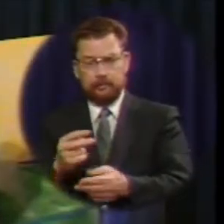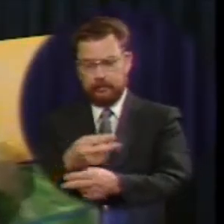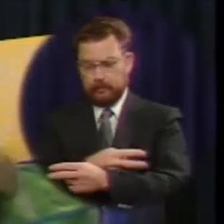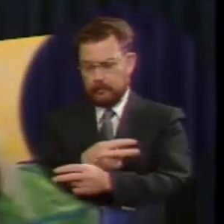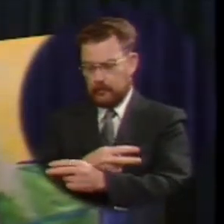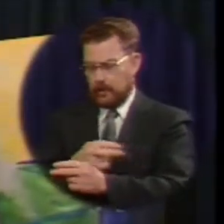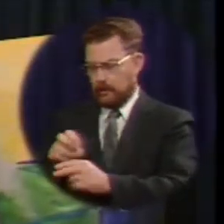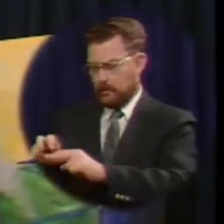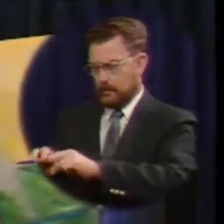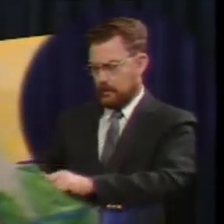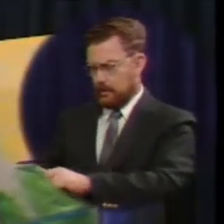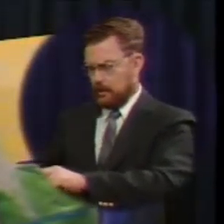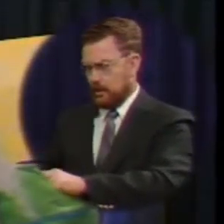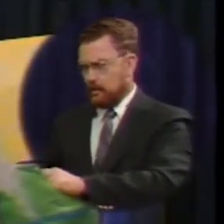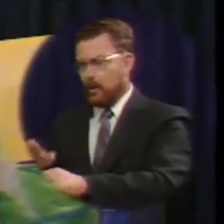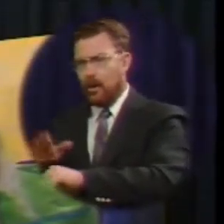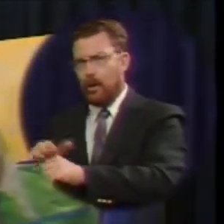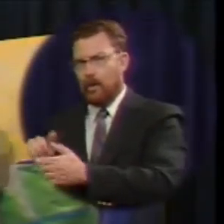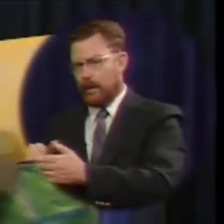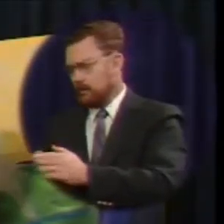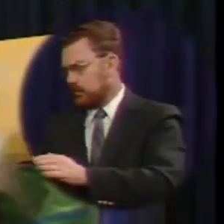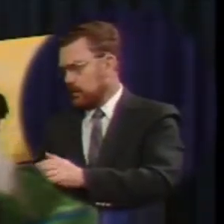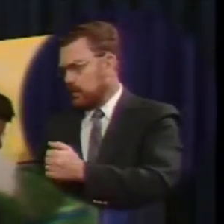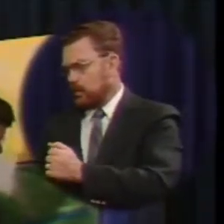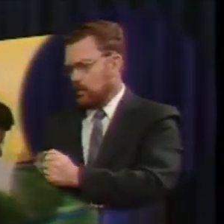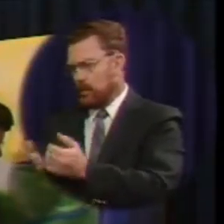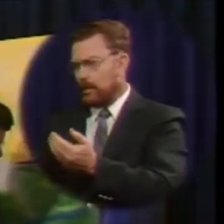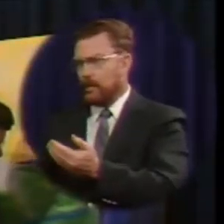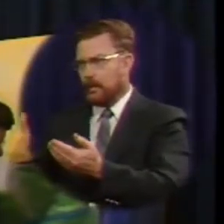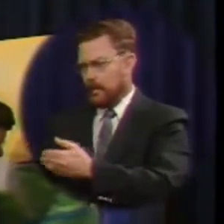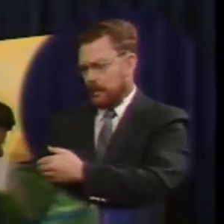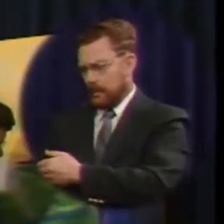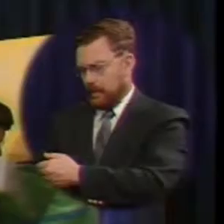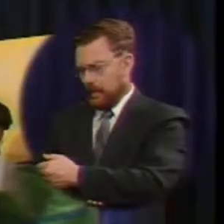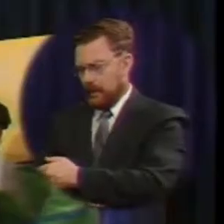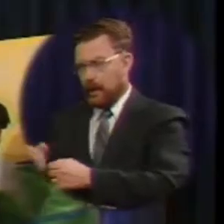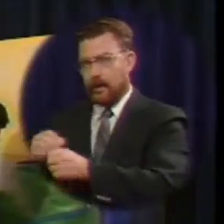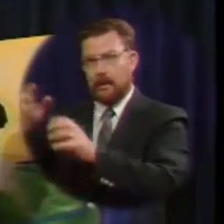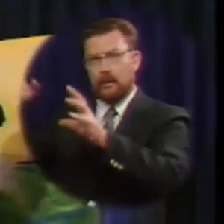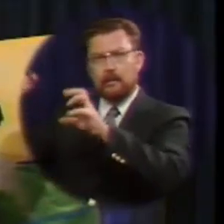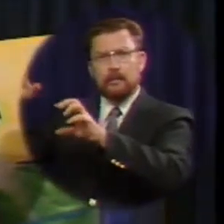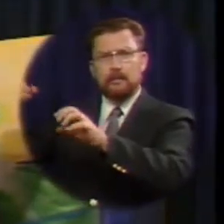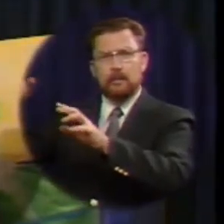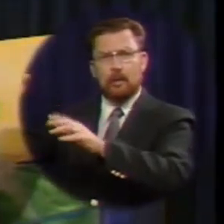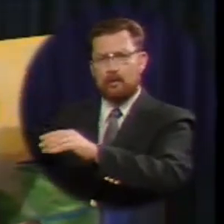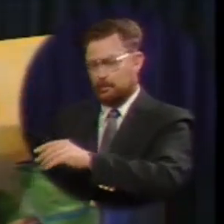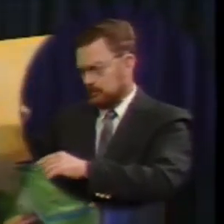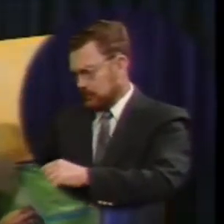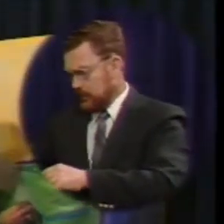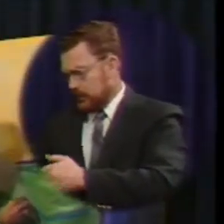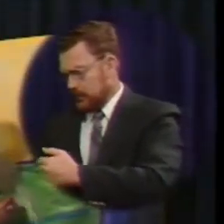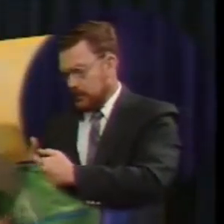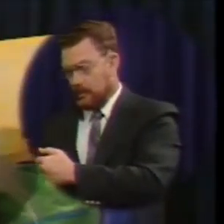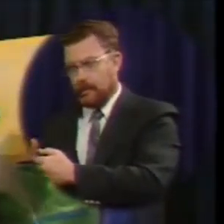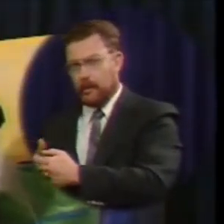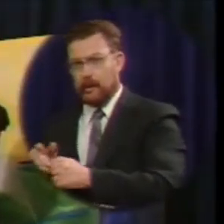helplessly to the edge of nothing with the night in a storm shutting in as the hungry vulture